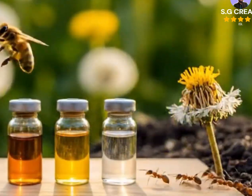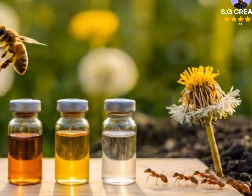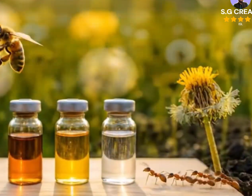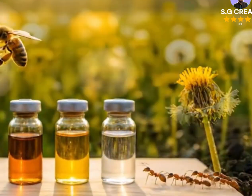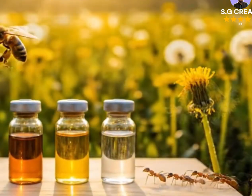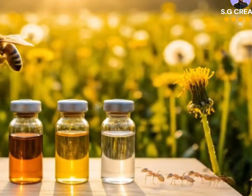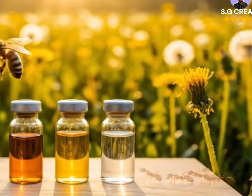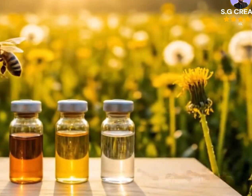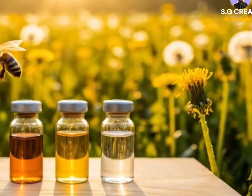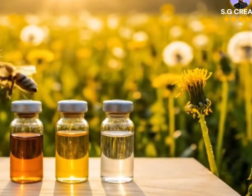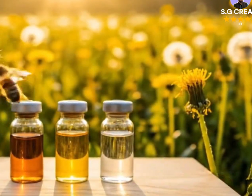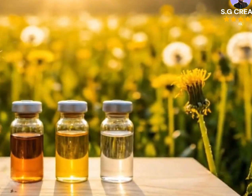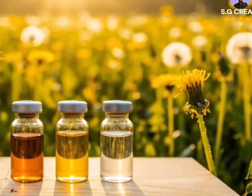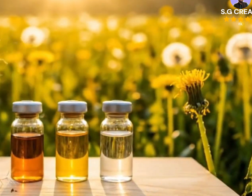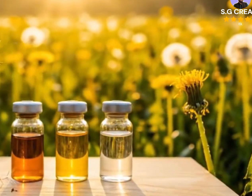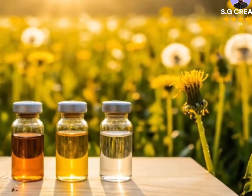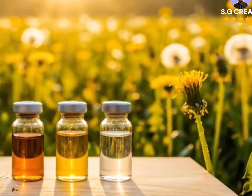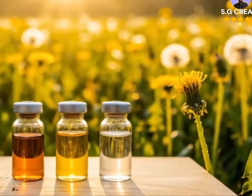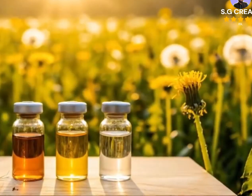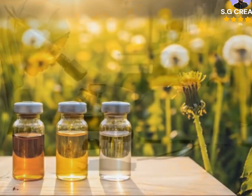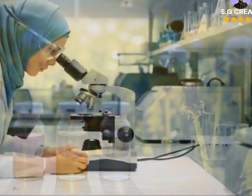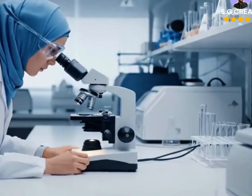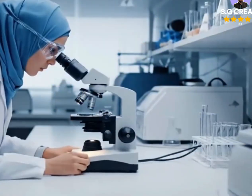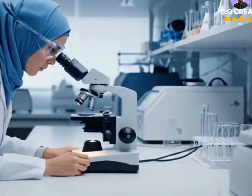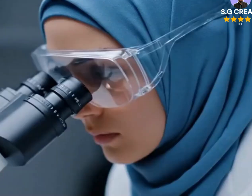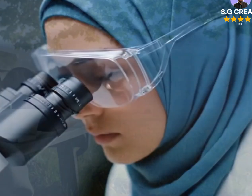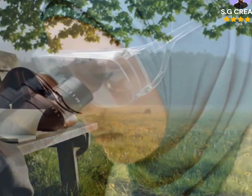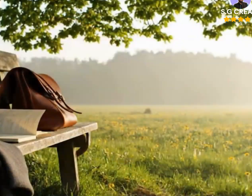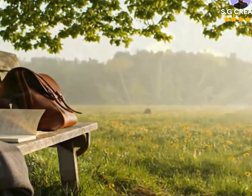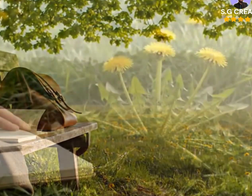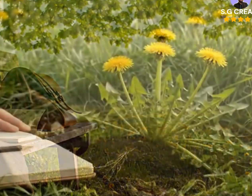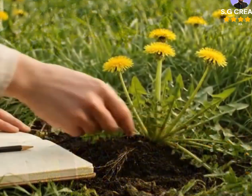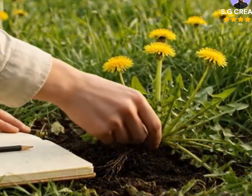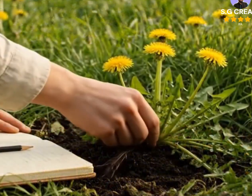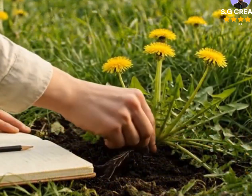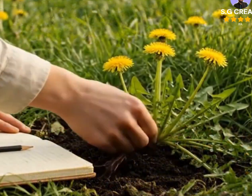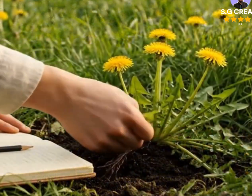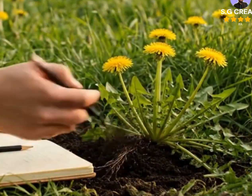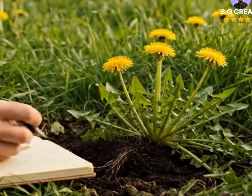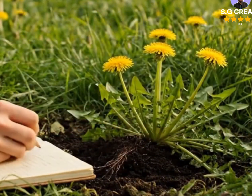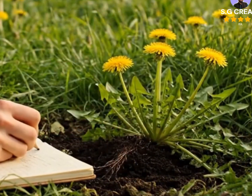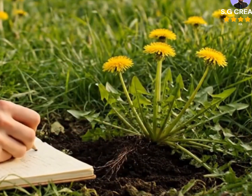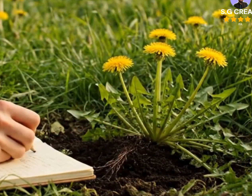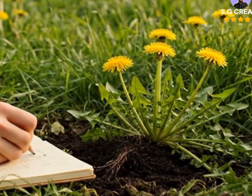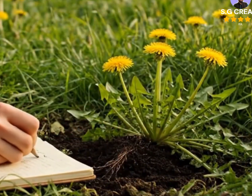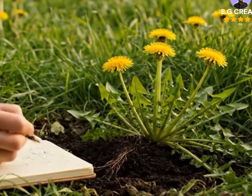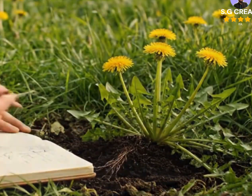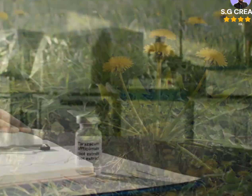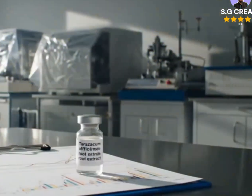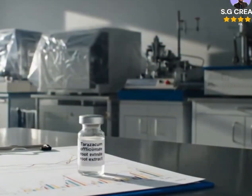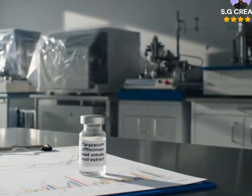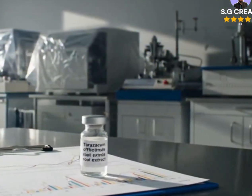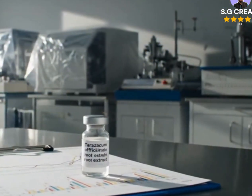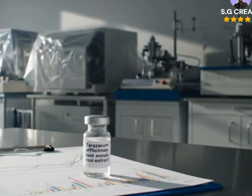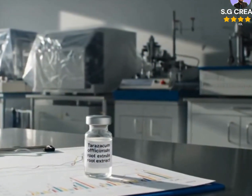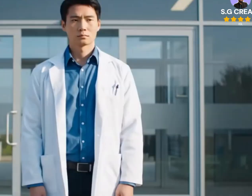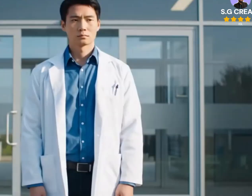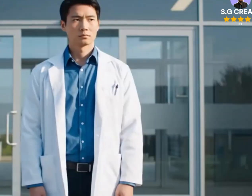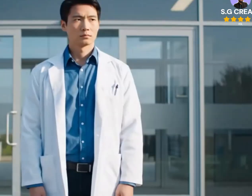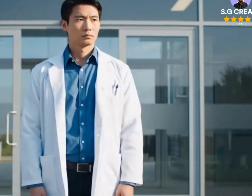research confirms that in lab tests on colon cancer cells dandelion root extract dre can destroy over